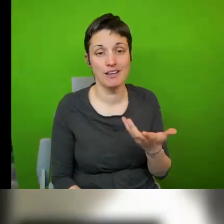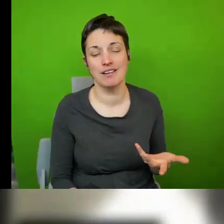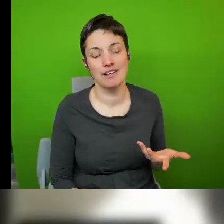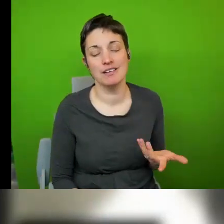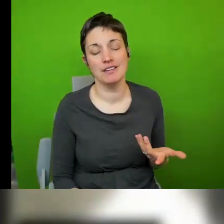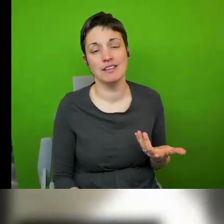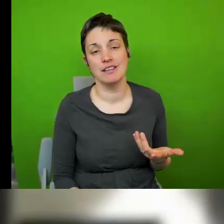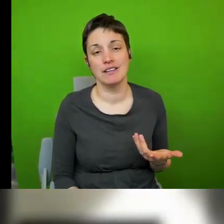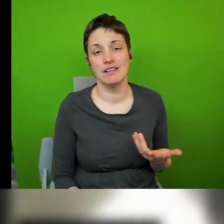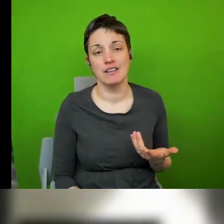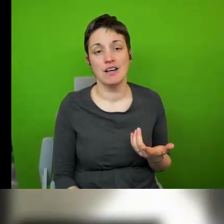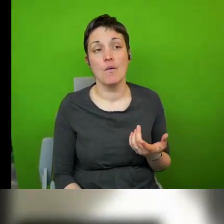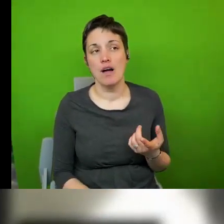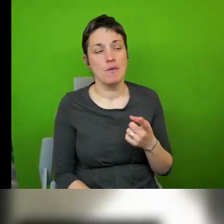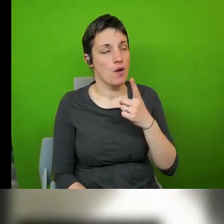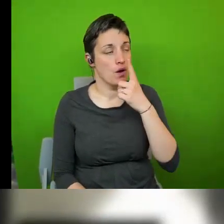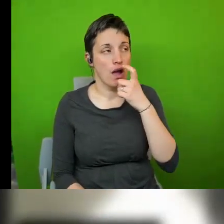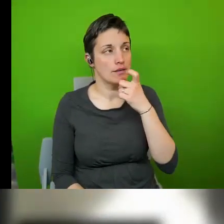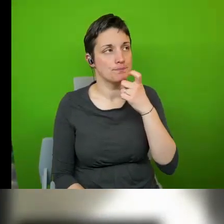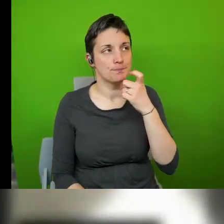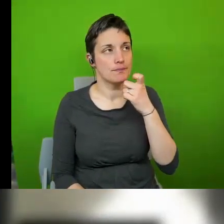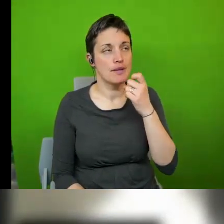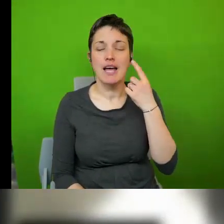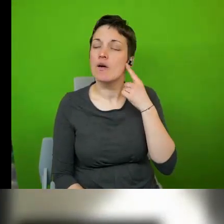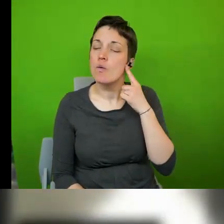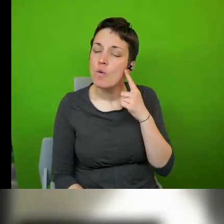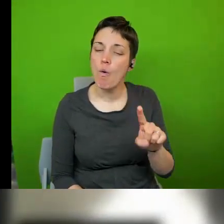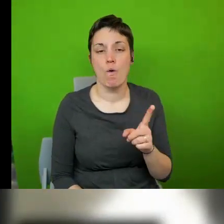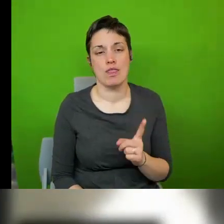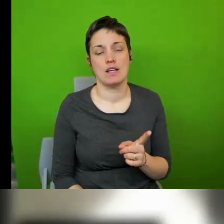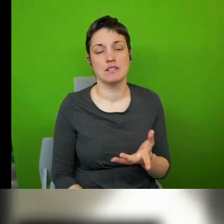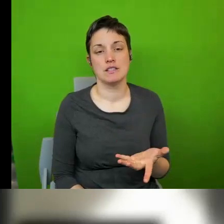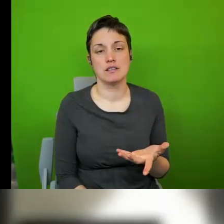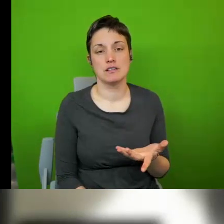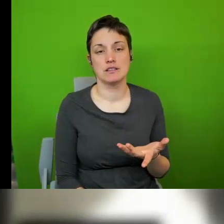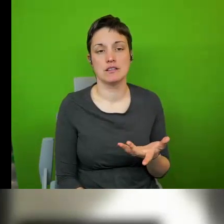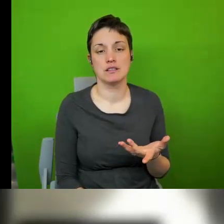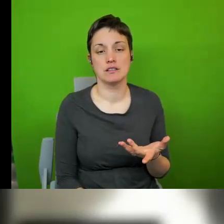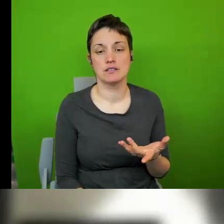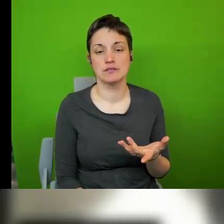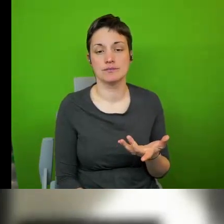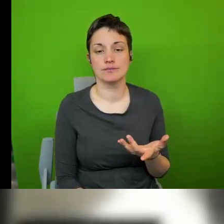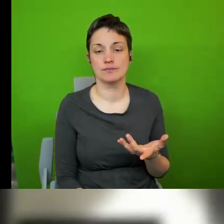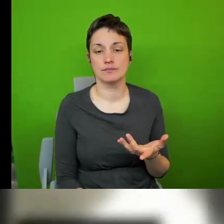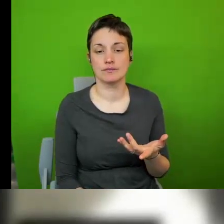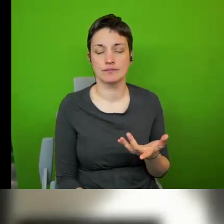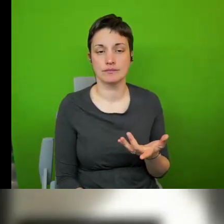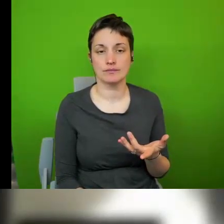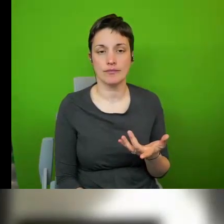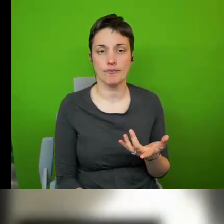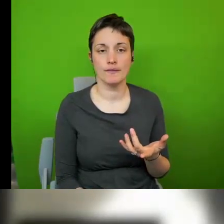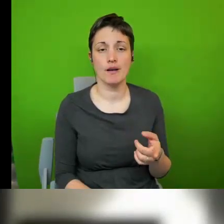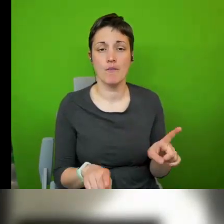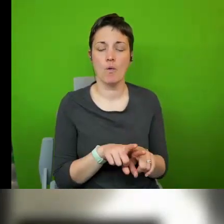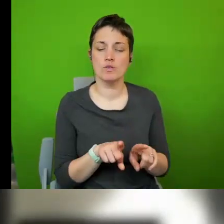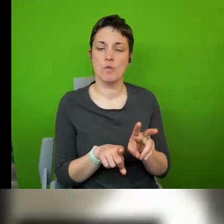ignore um and and look for the kind of autonomy that you